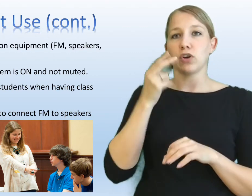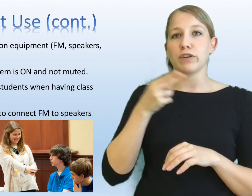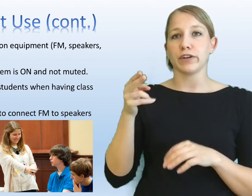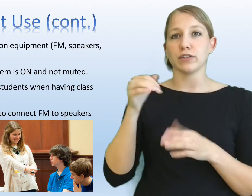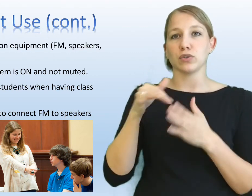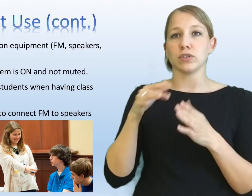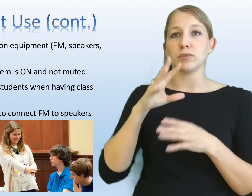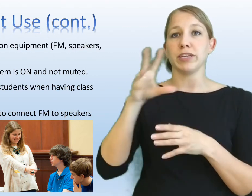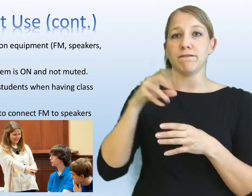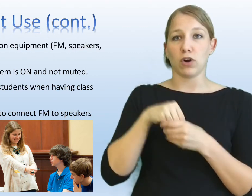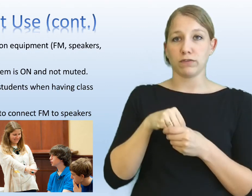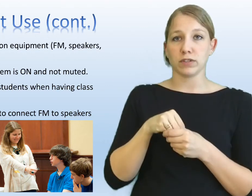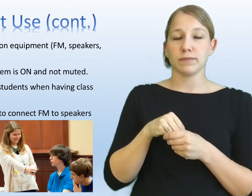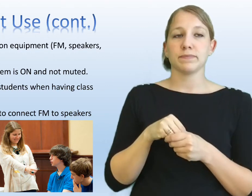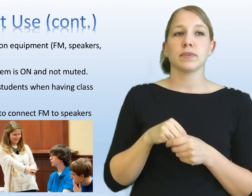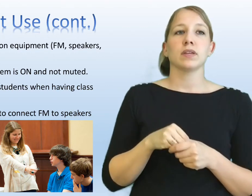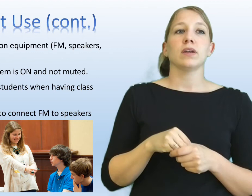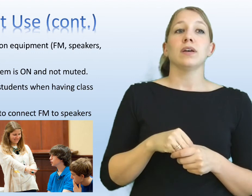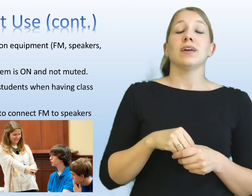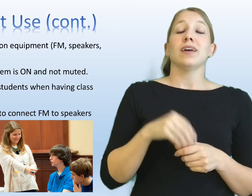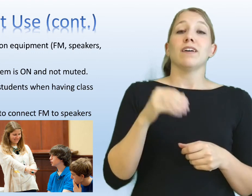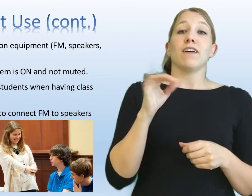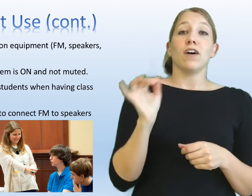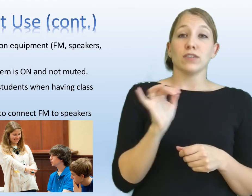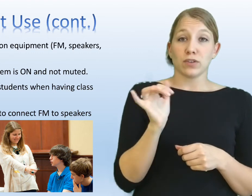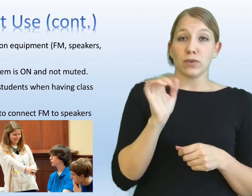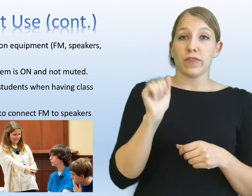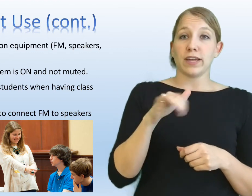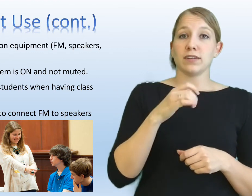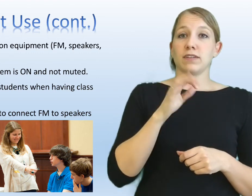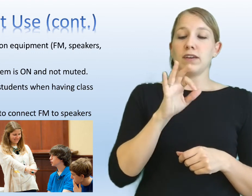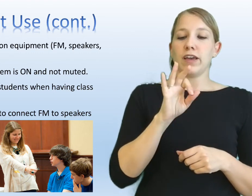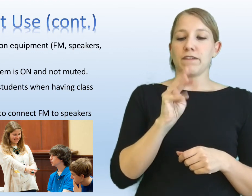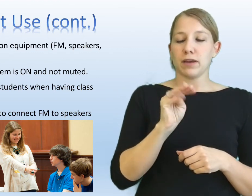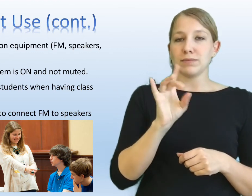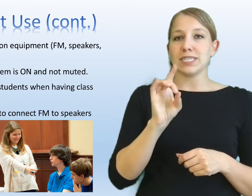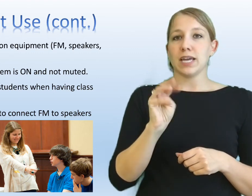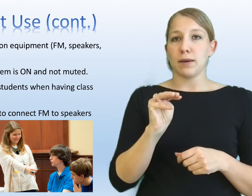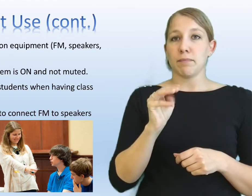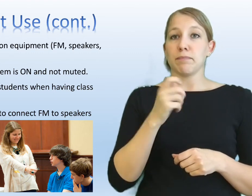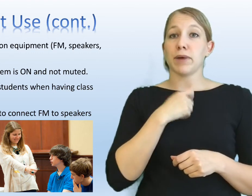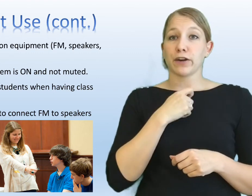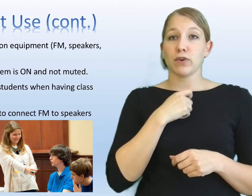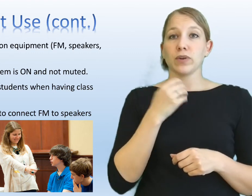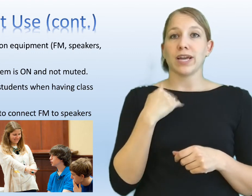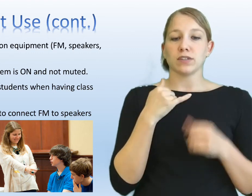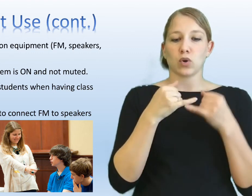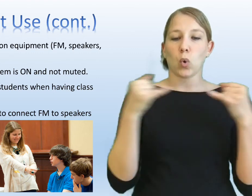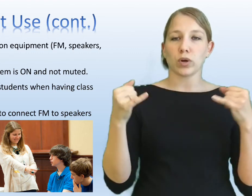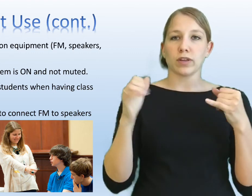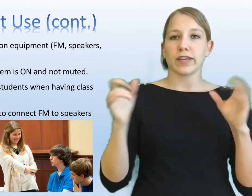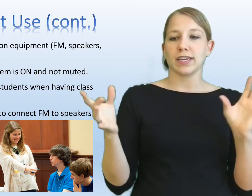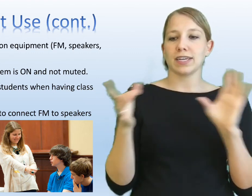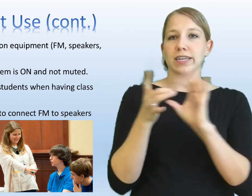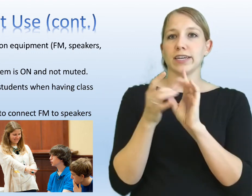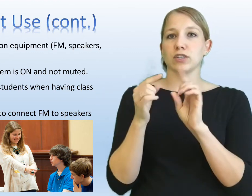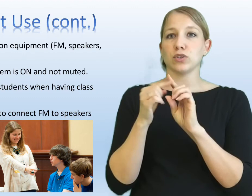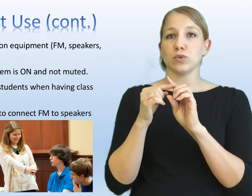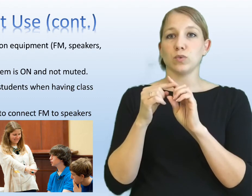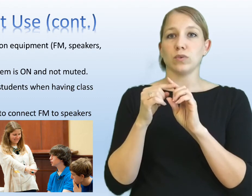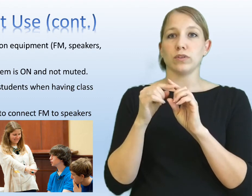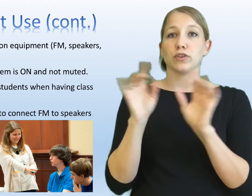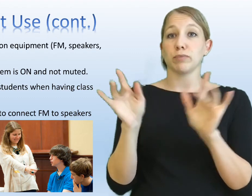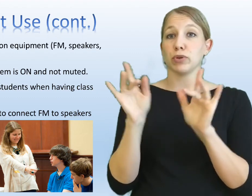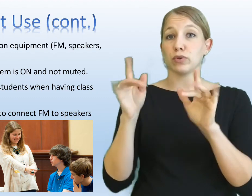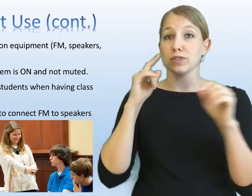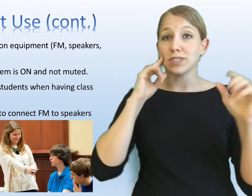that deaf and hard hearing student to be involved. Also, that FMDM microphone has a cord that can connect